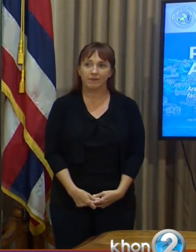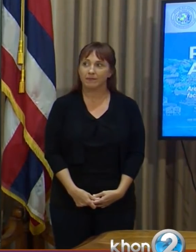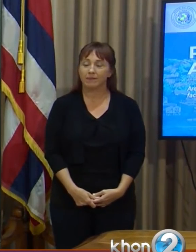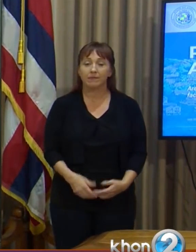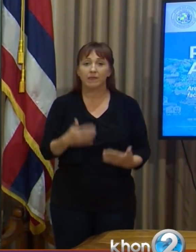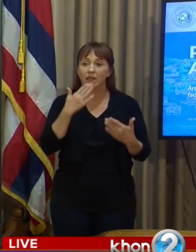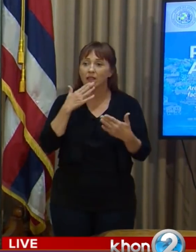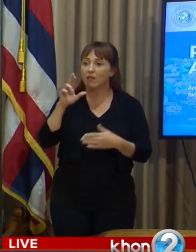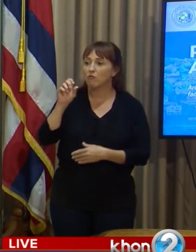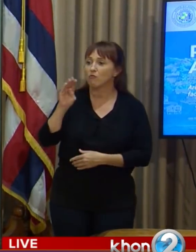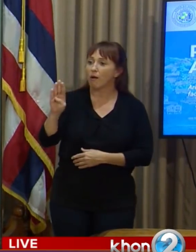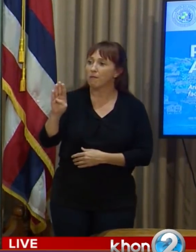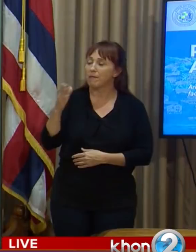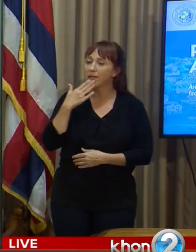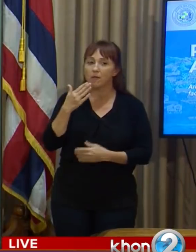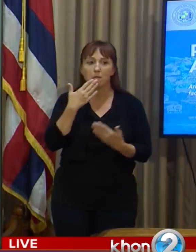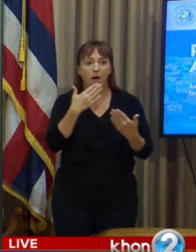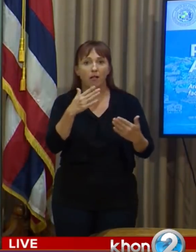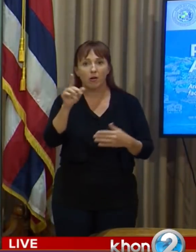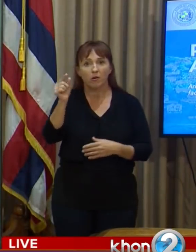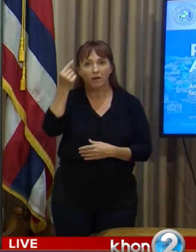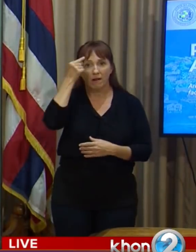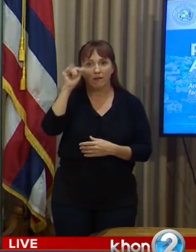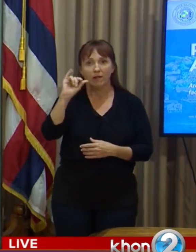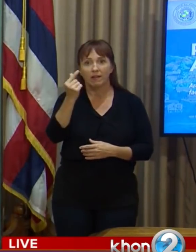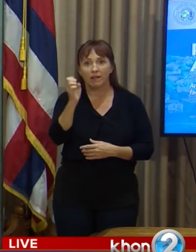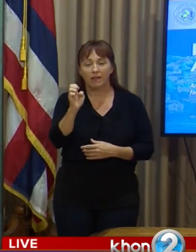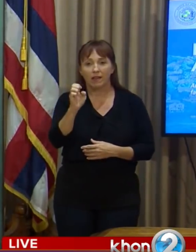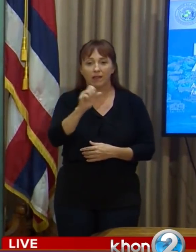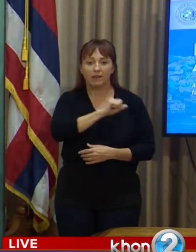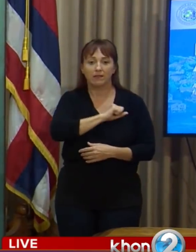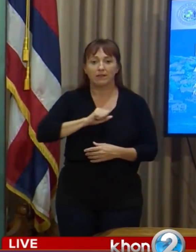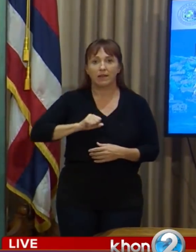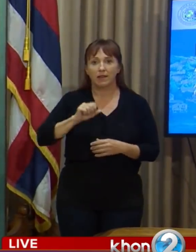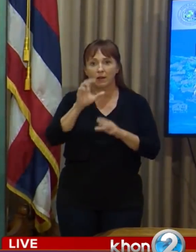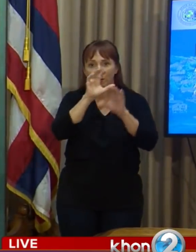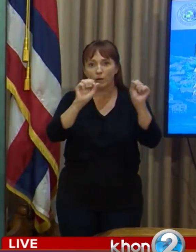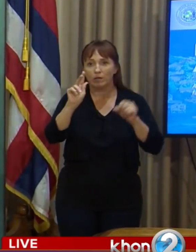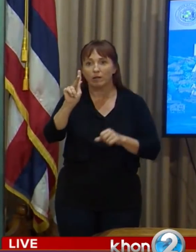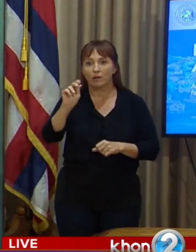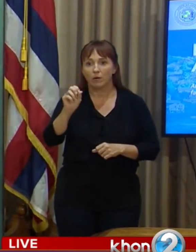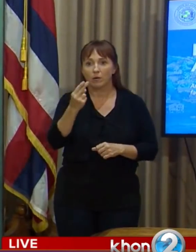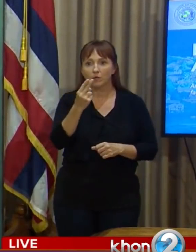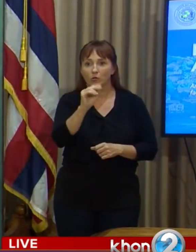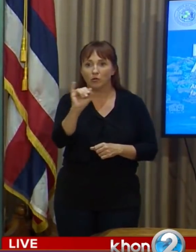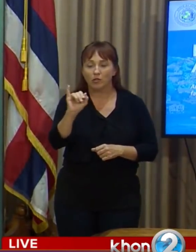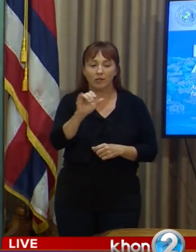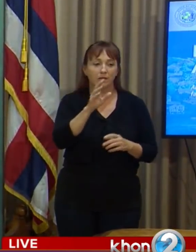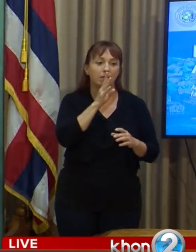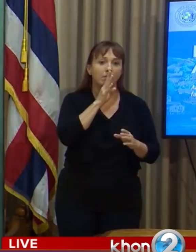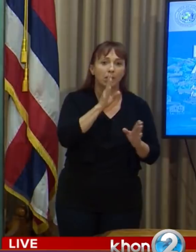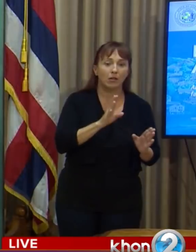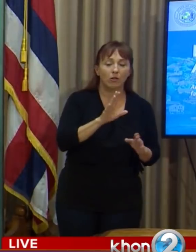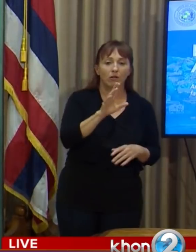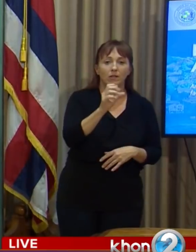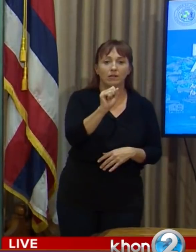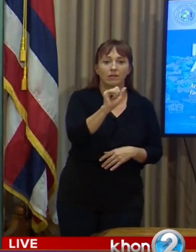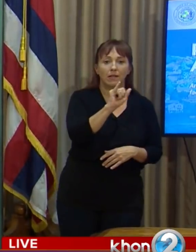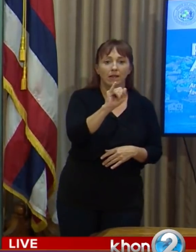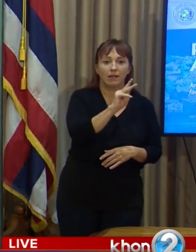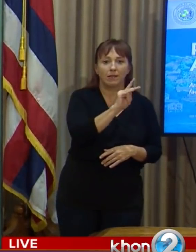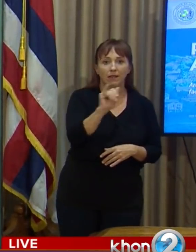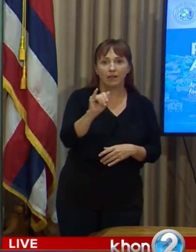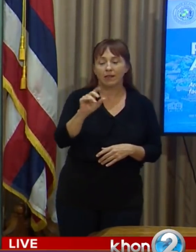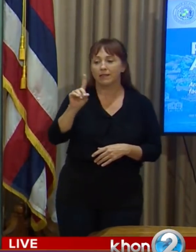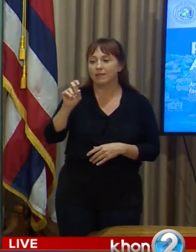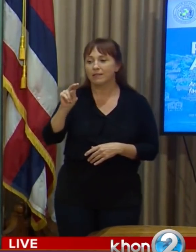Thank you, Rob. Mahalo to Governor Ige, Senate President Kochi, Speaker Saiki, Denise Matsubaro